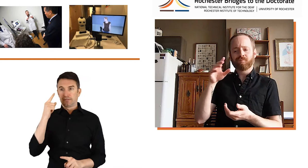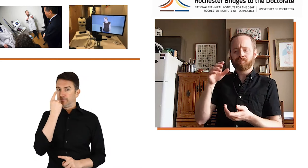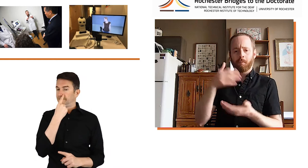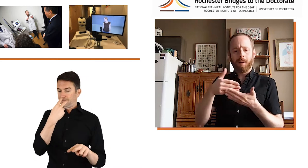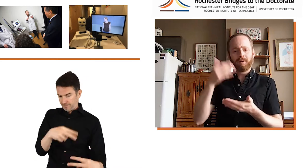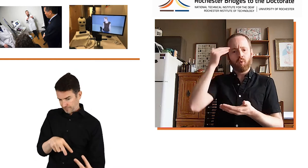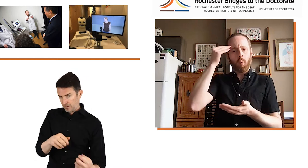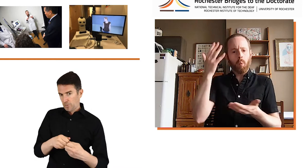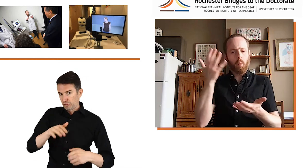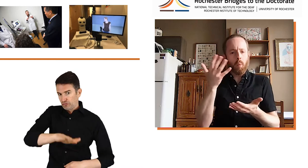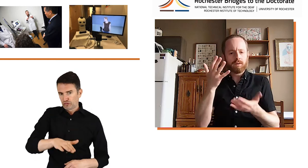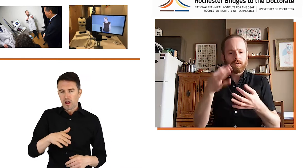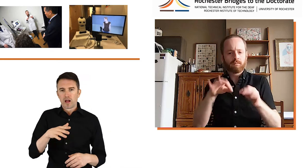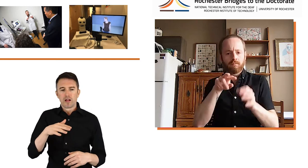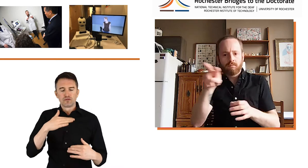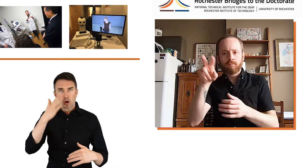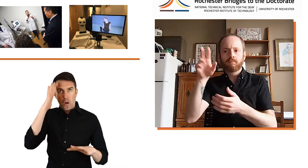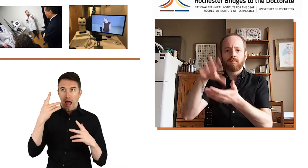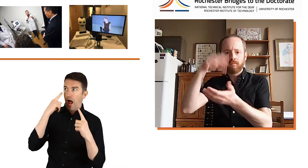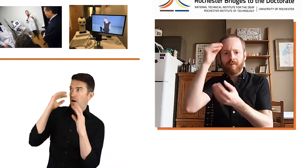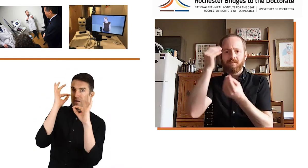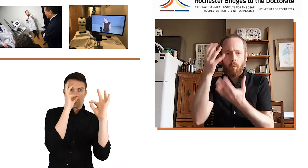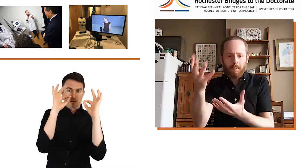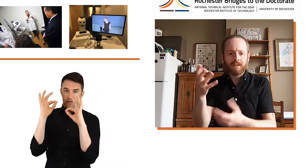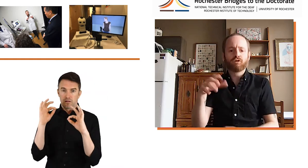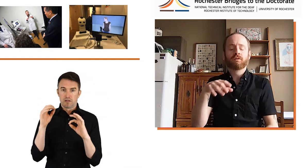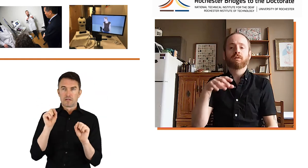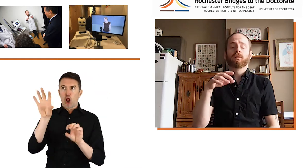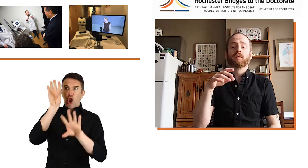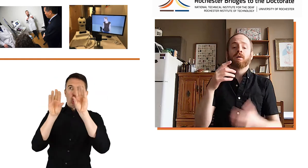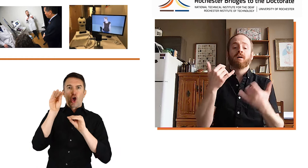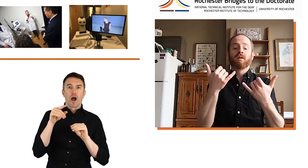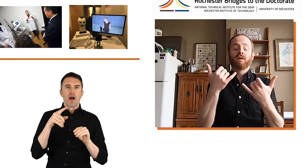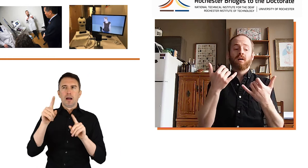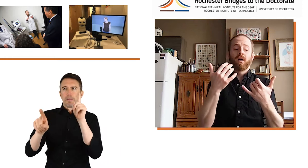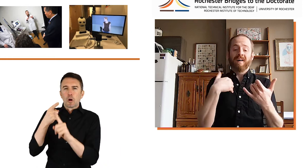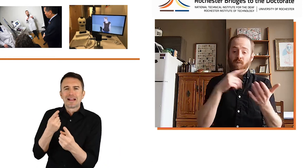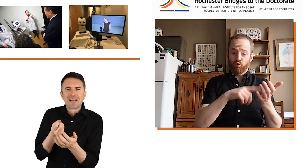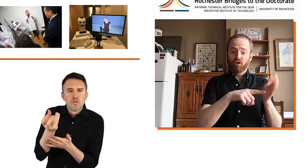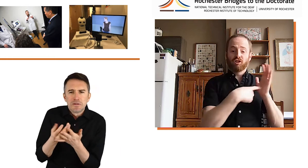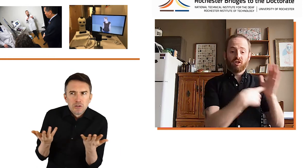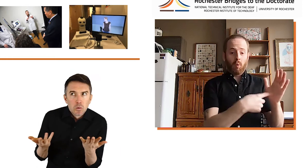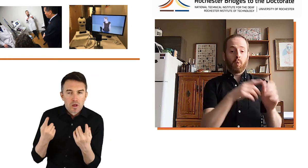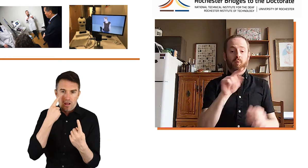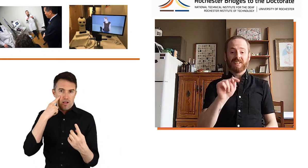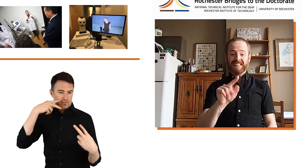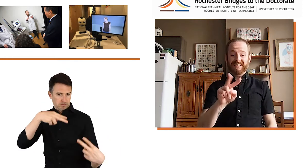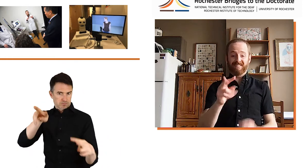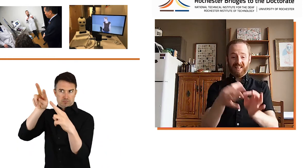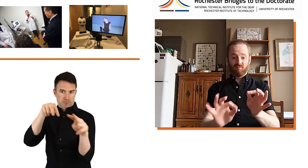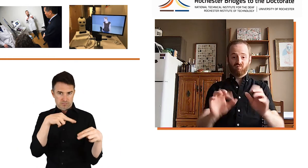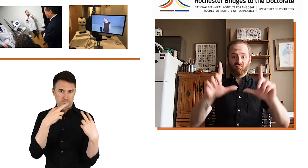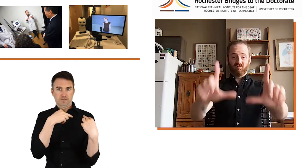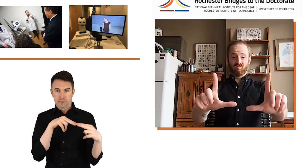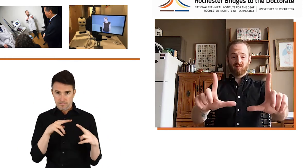eye gaze with infants, so the infants see and they learn information from their parent. And research shows